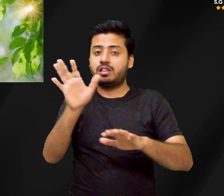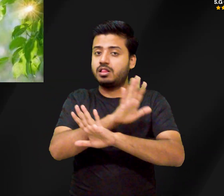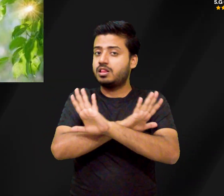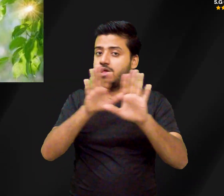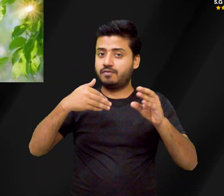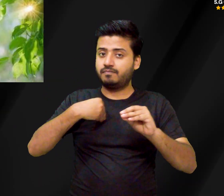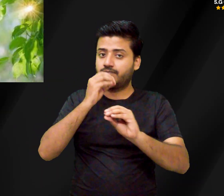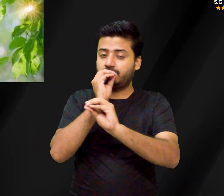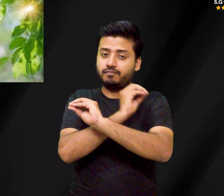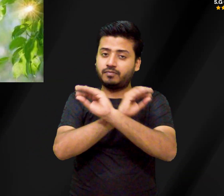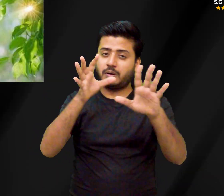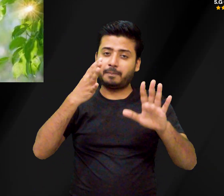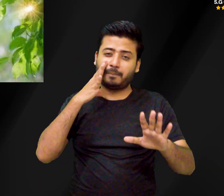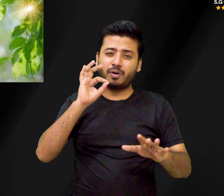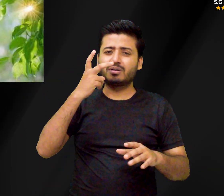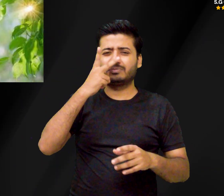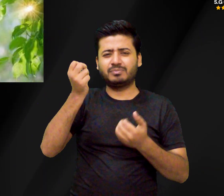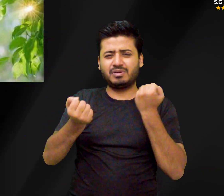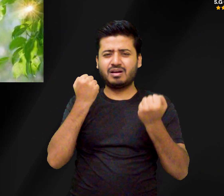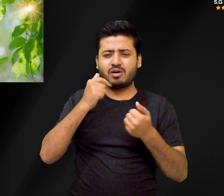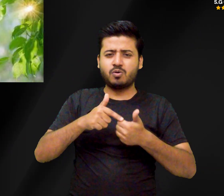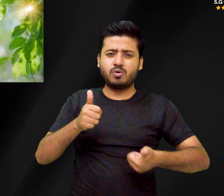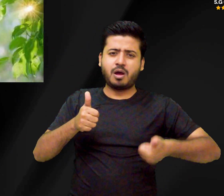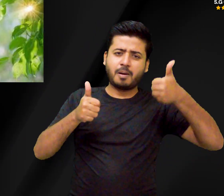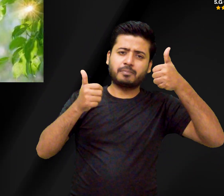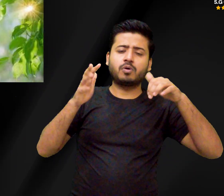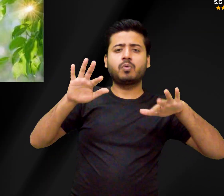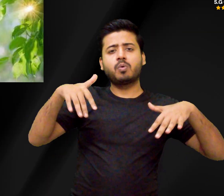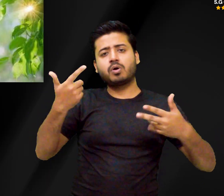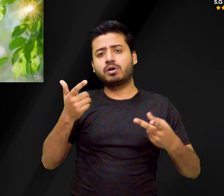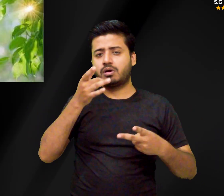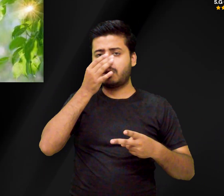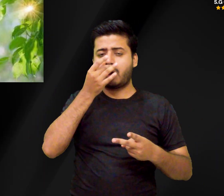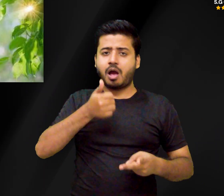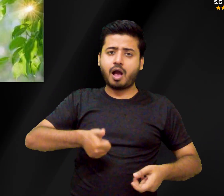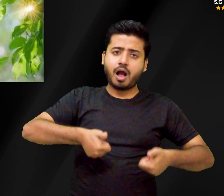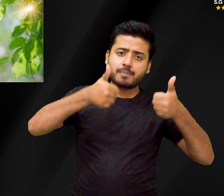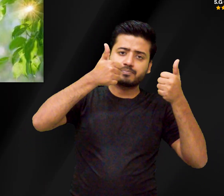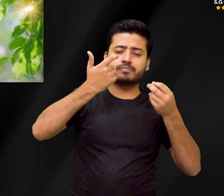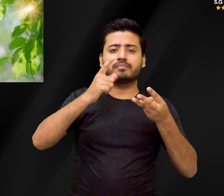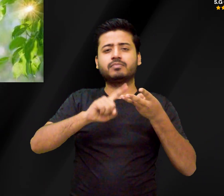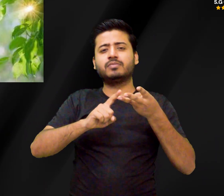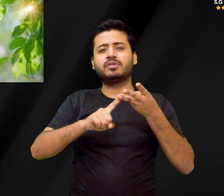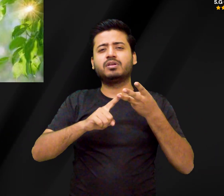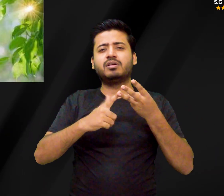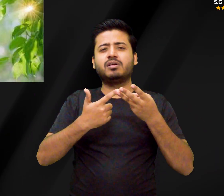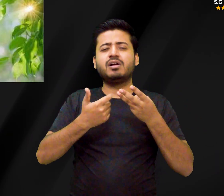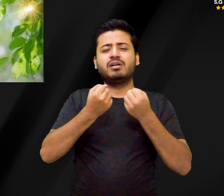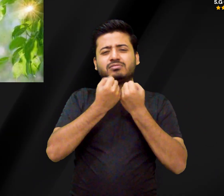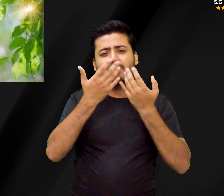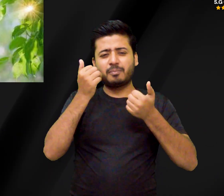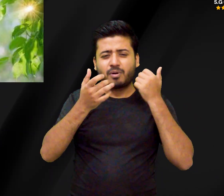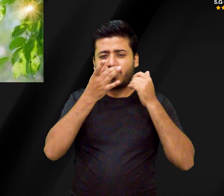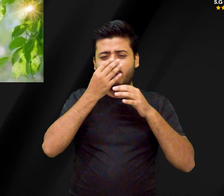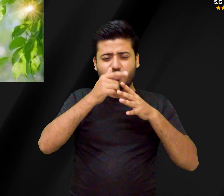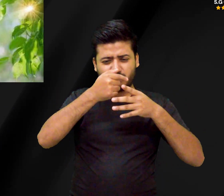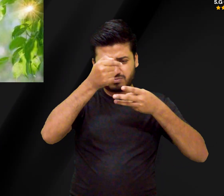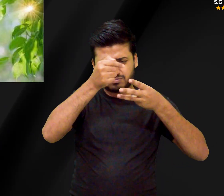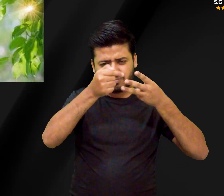supports bone health. Aids Calcium Absorption. Vitamin D regulates the amount of calcium and phosphate in the body. It